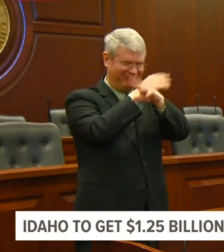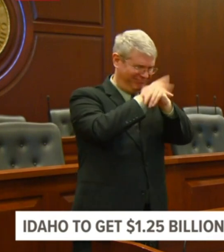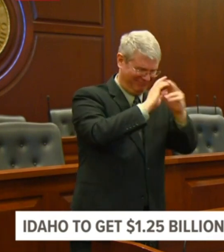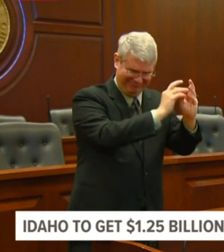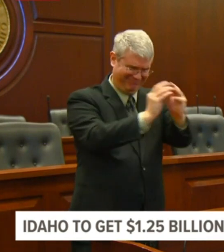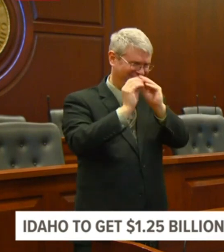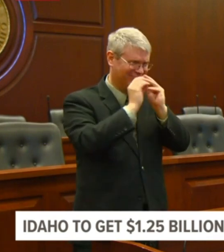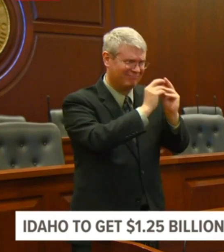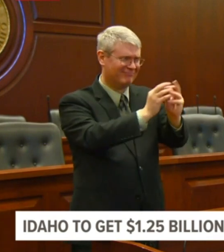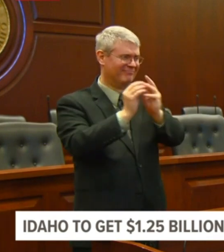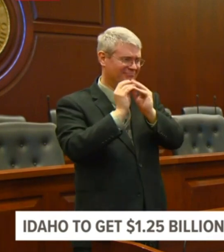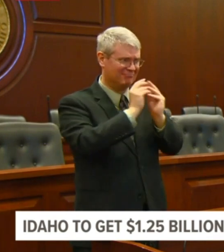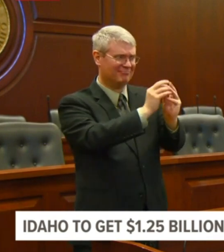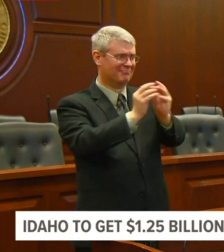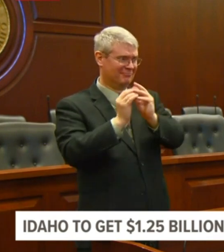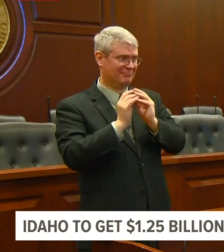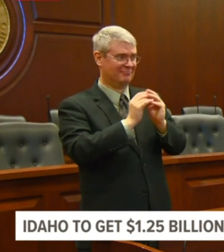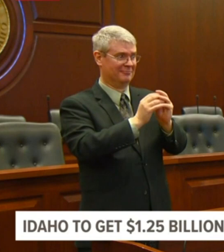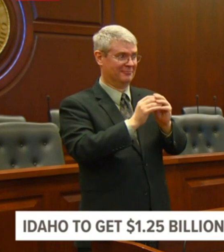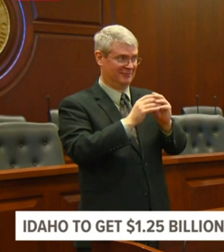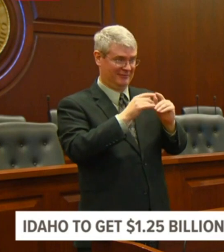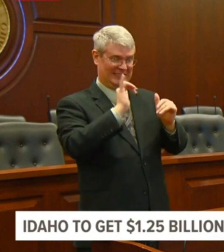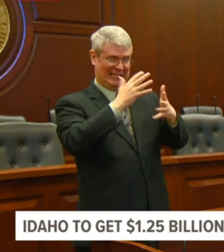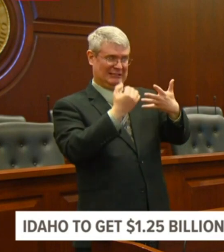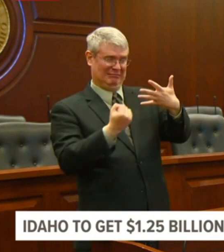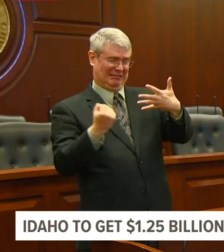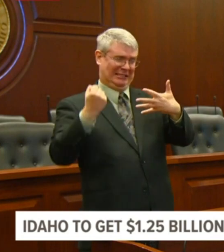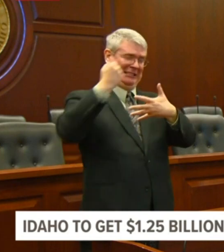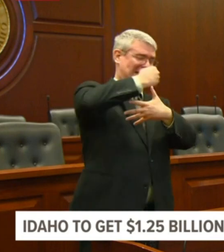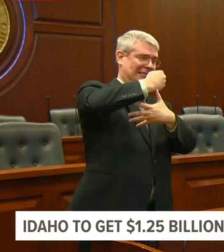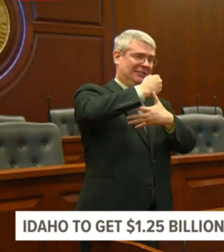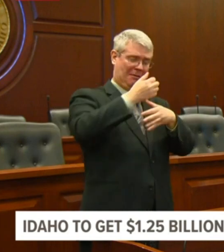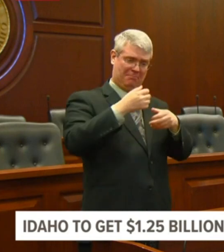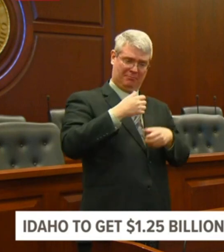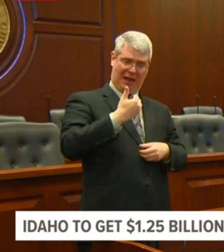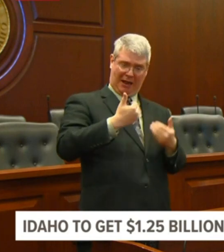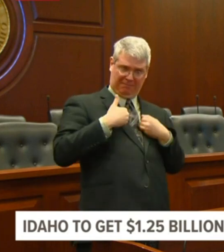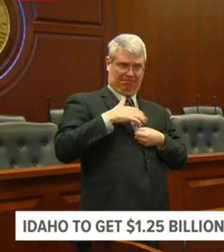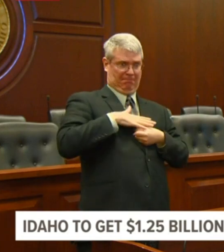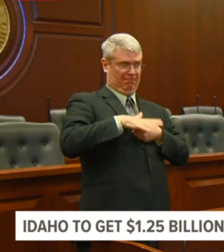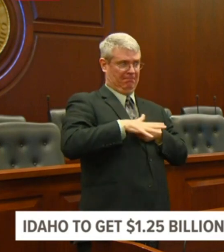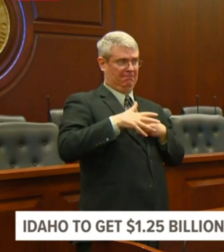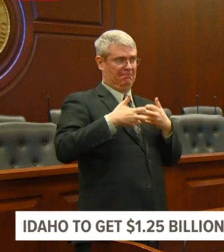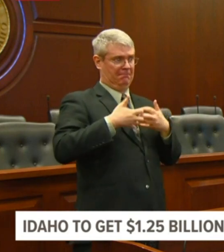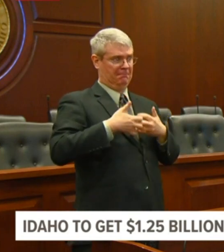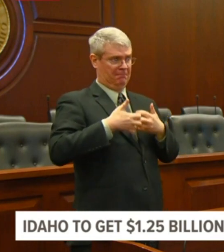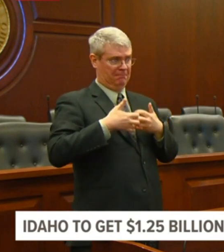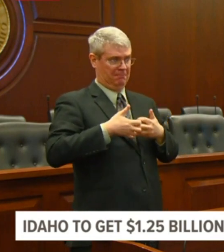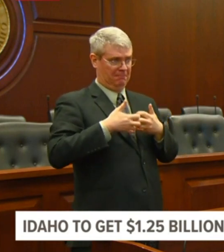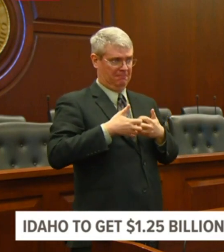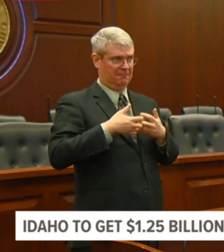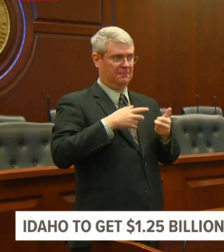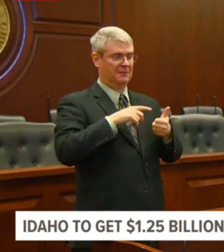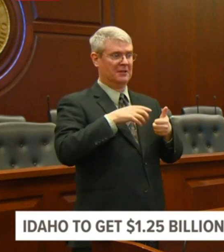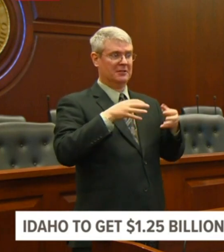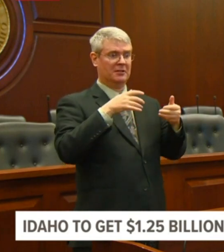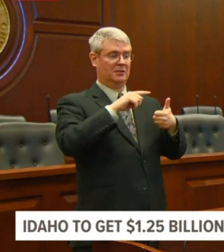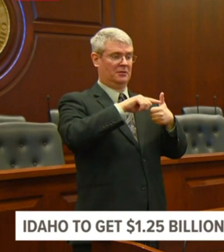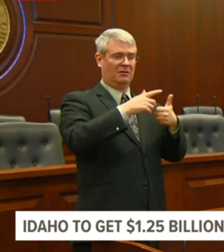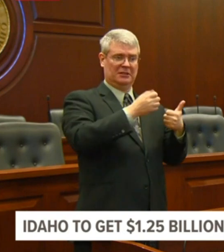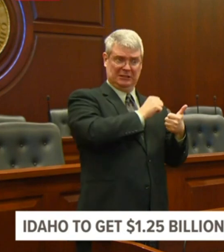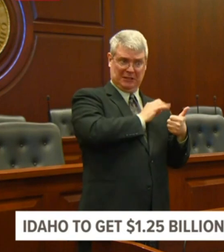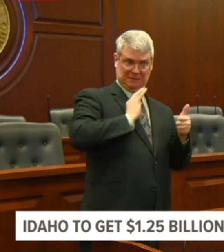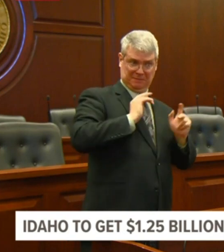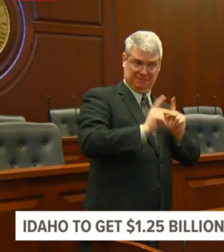That is a critical issue. A, personnel. B, PPE, but capacity,